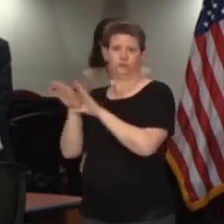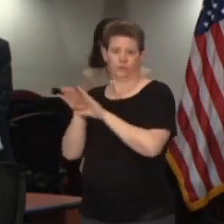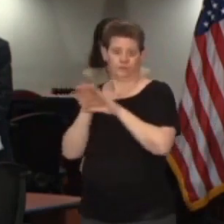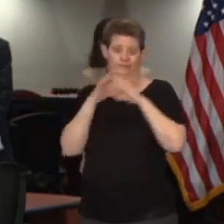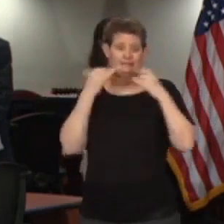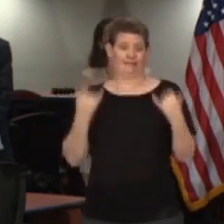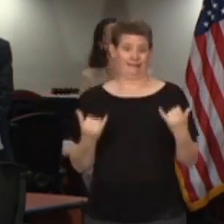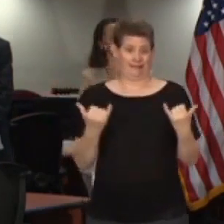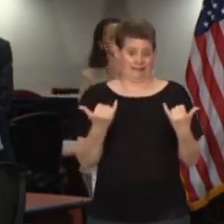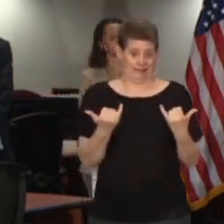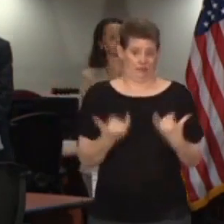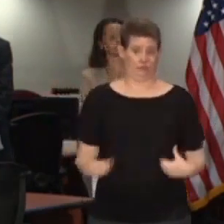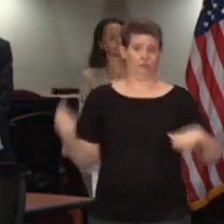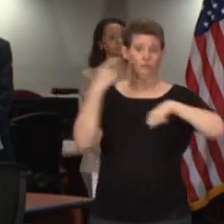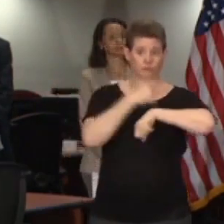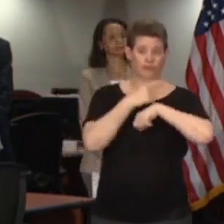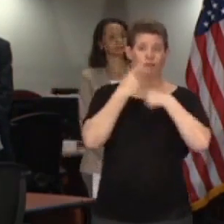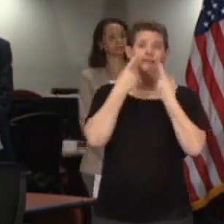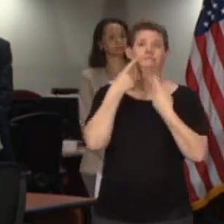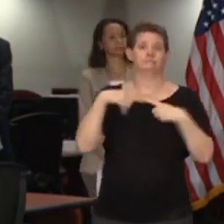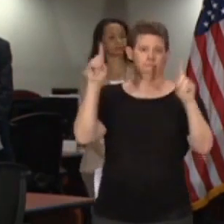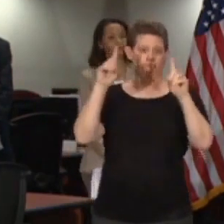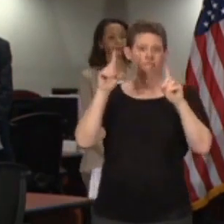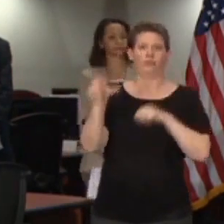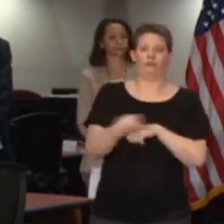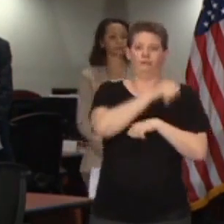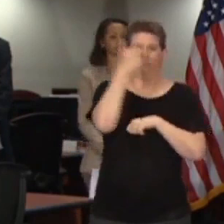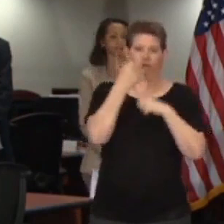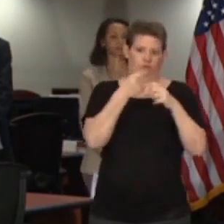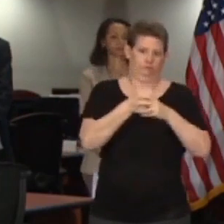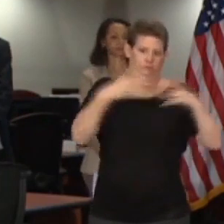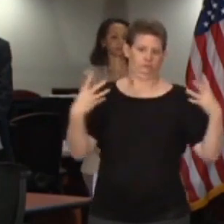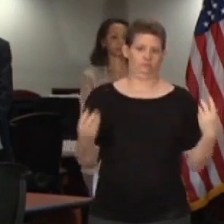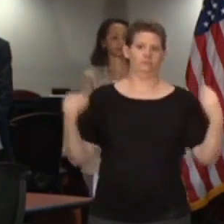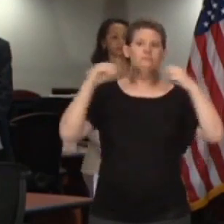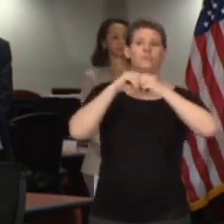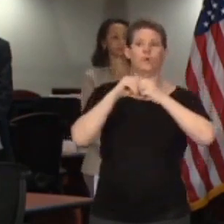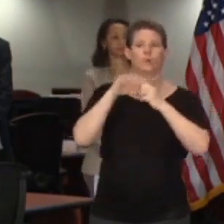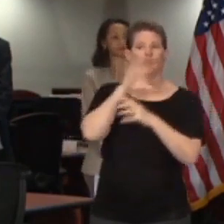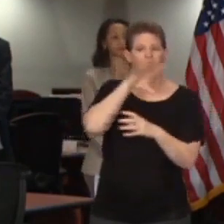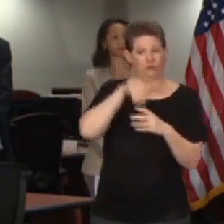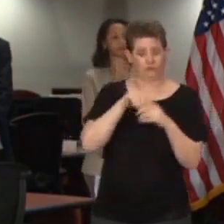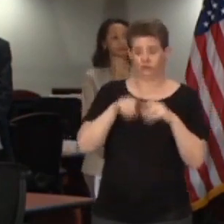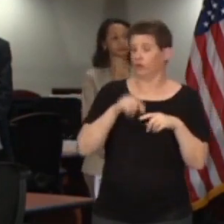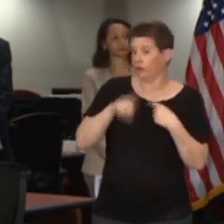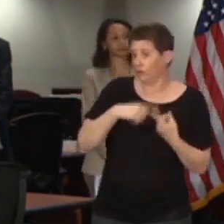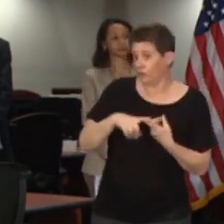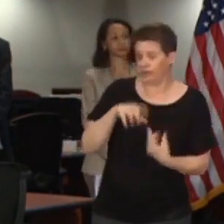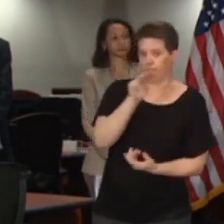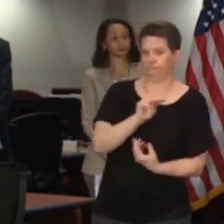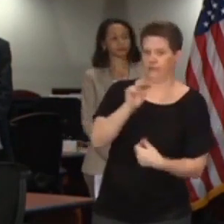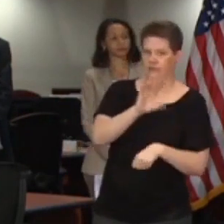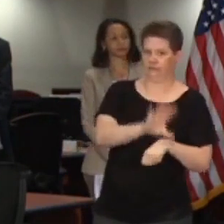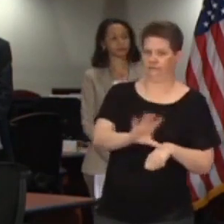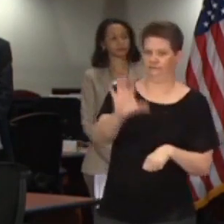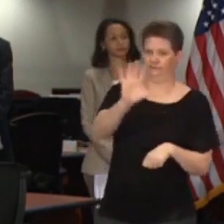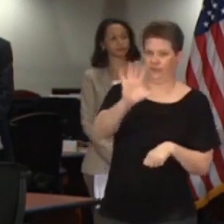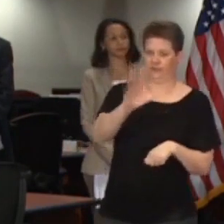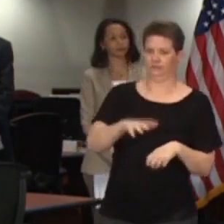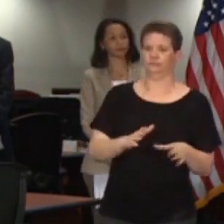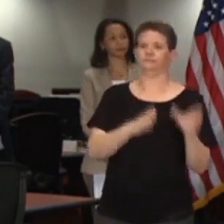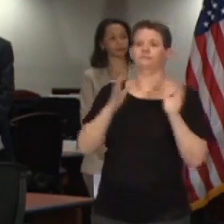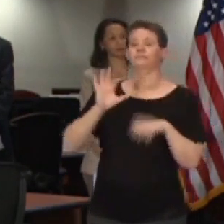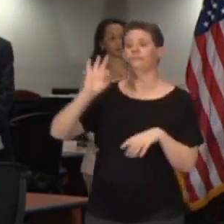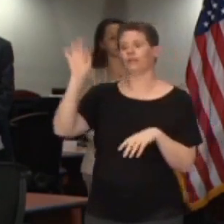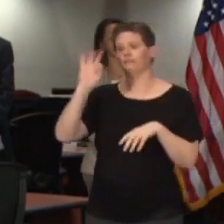And now we've issued another to expand that. And this includes, this is starting Monday at 5 p.m., furniture